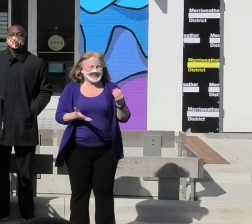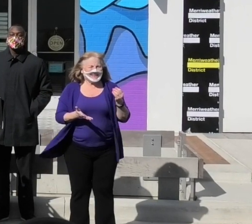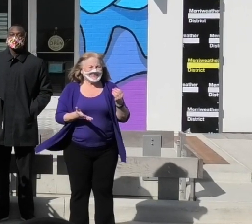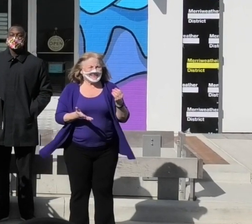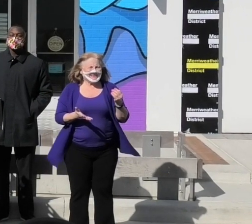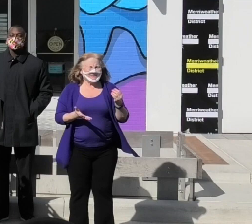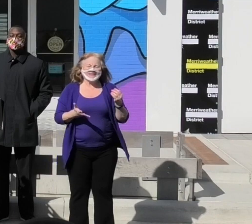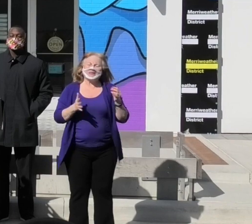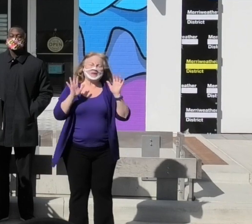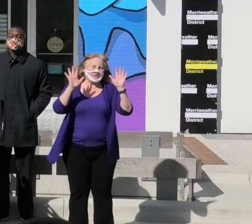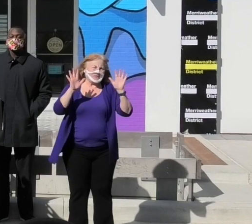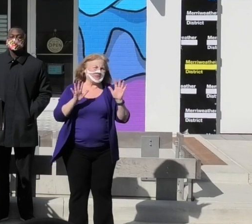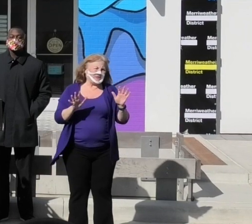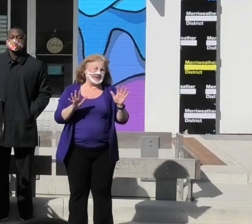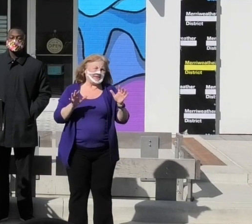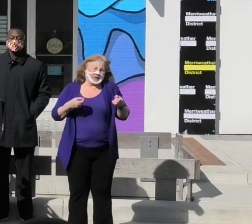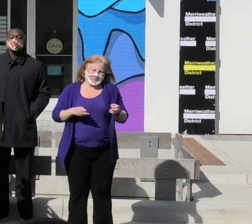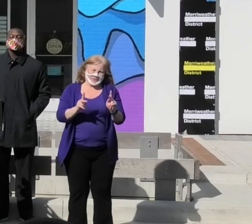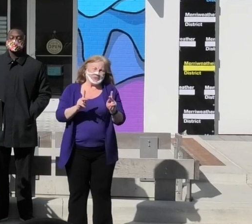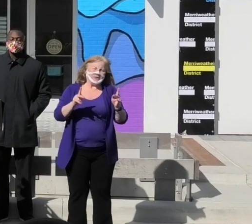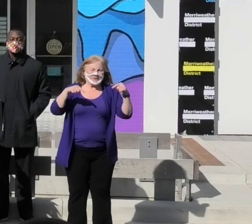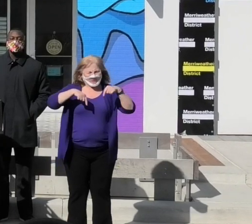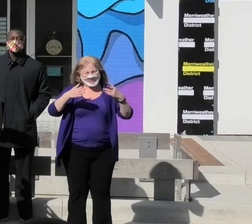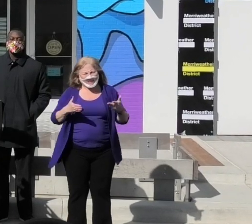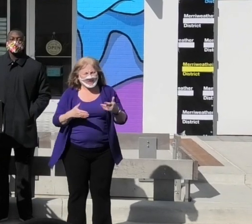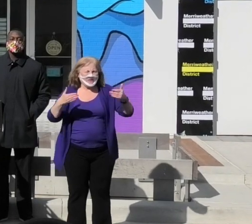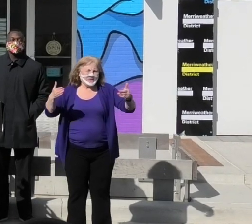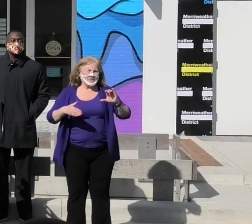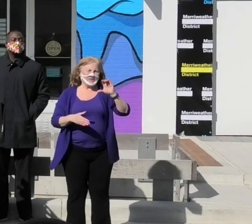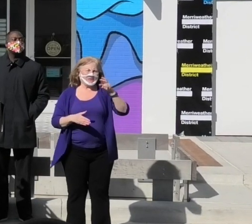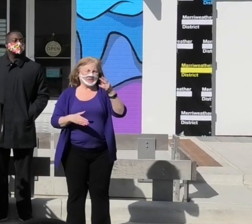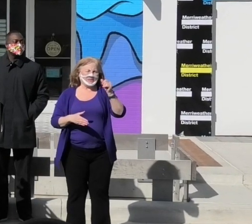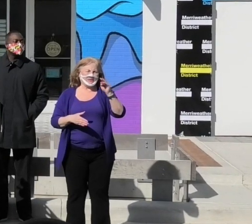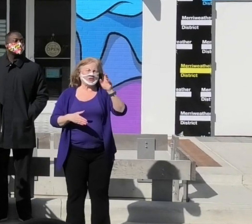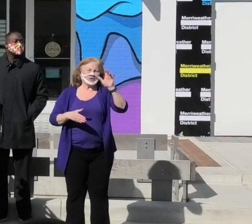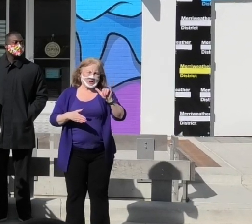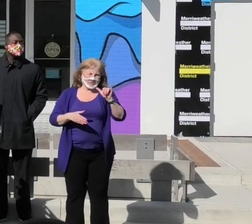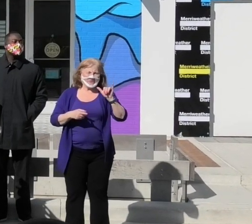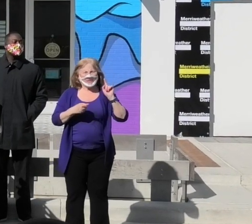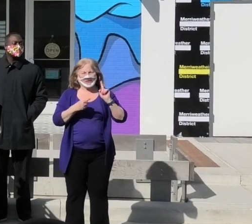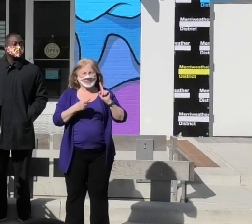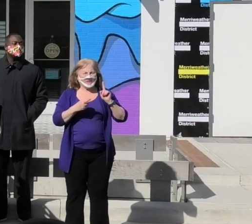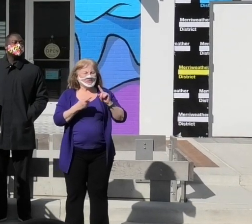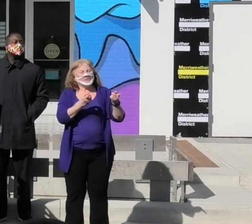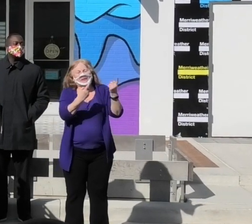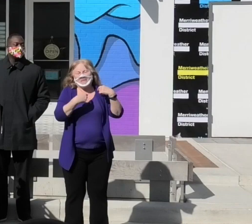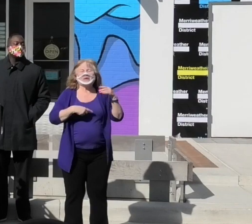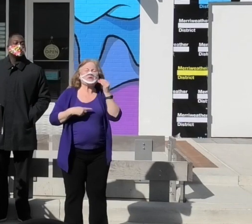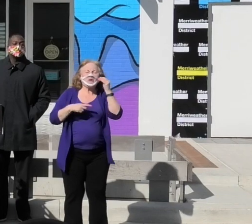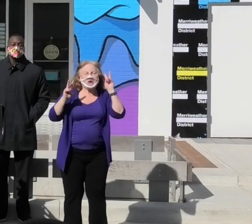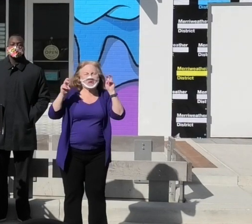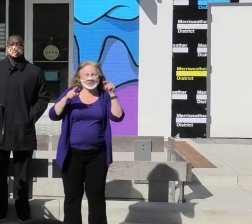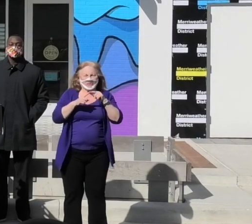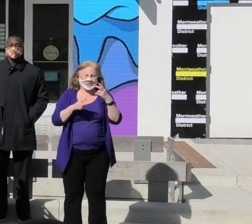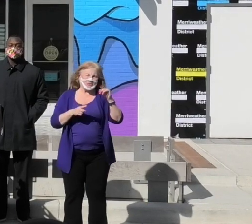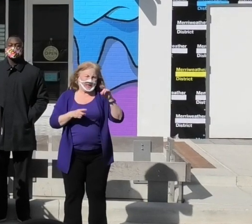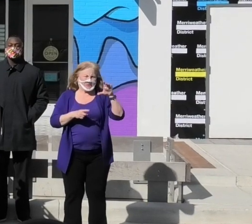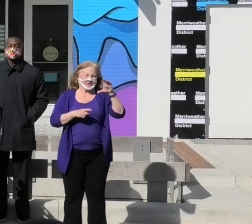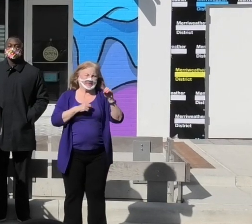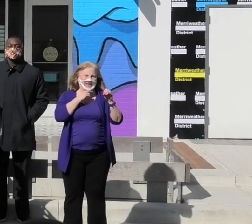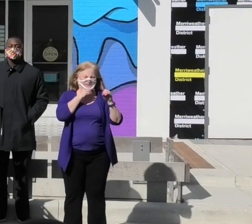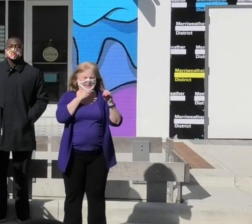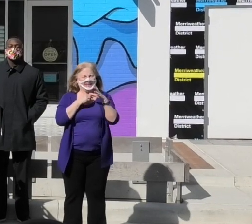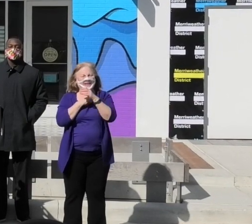And what a great opportunity to be here and welcome the Charmery to coming home to Howard County in Columbia.